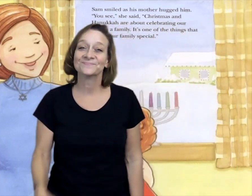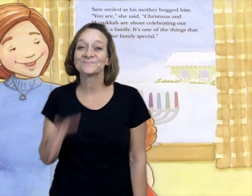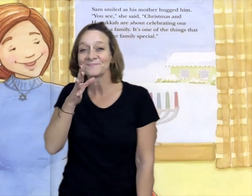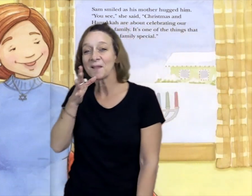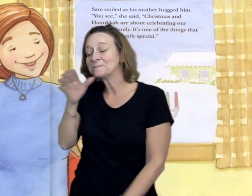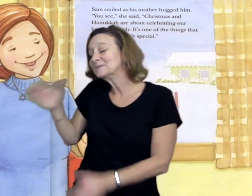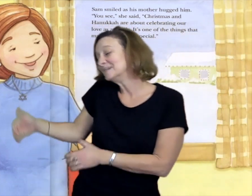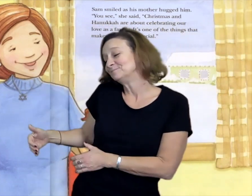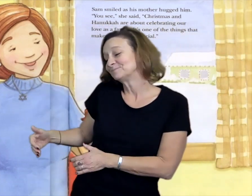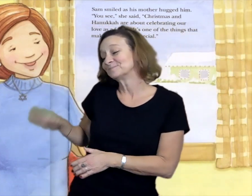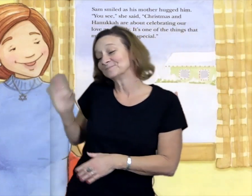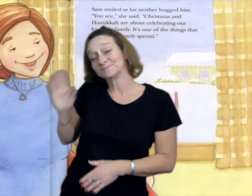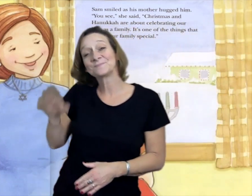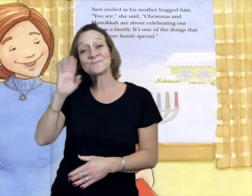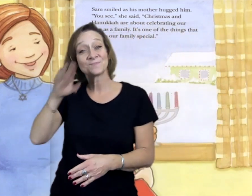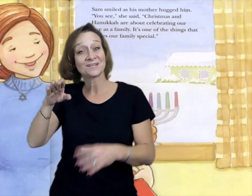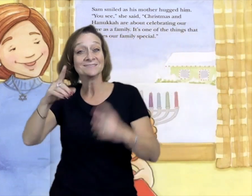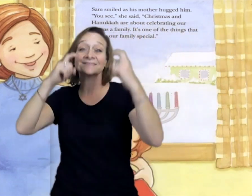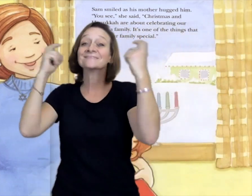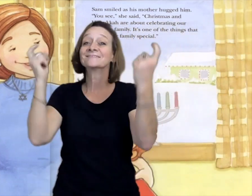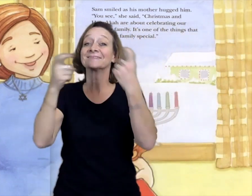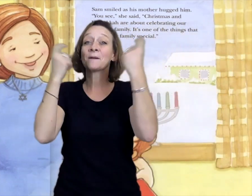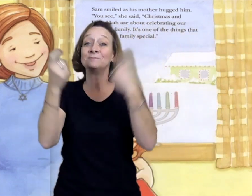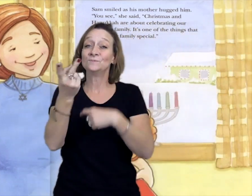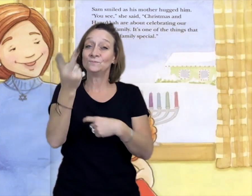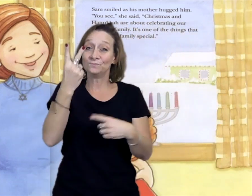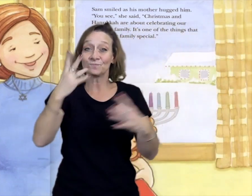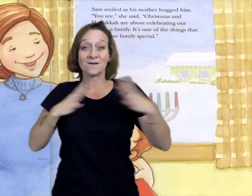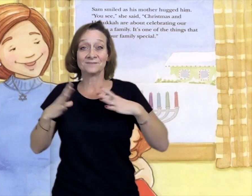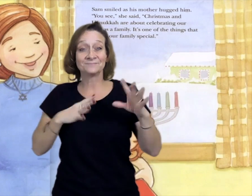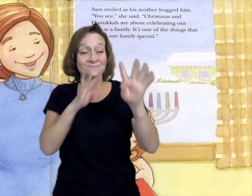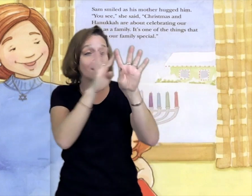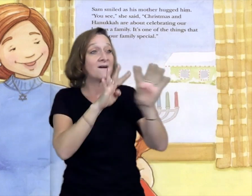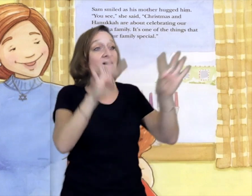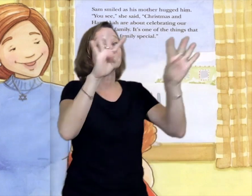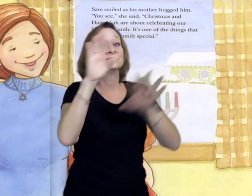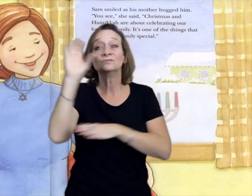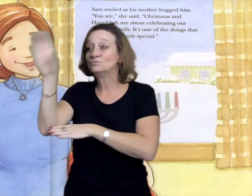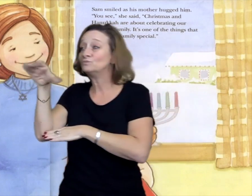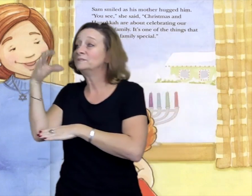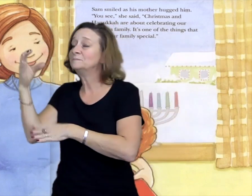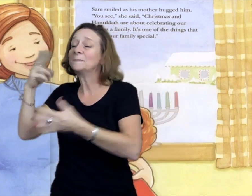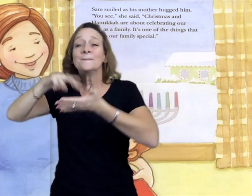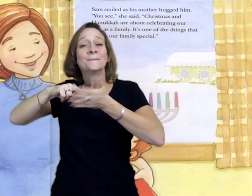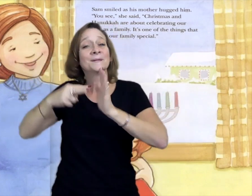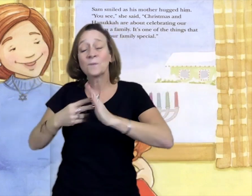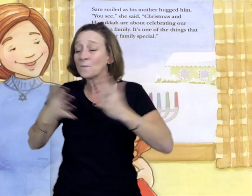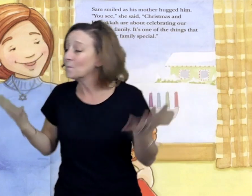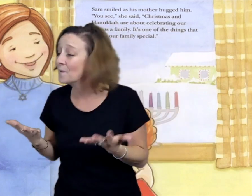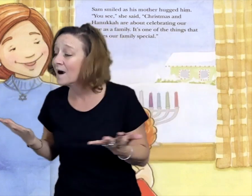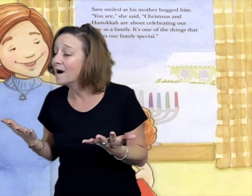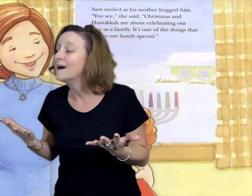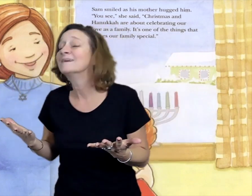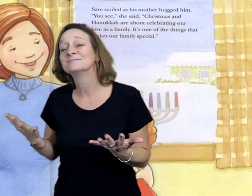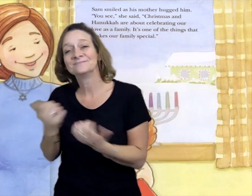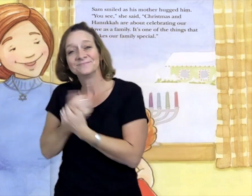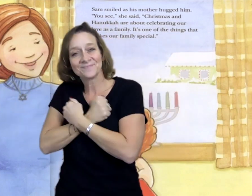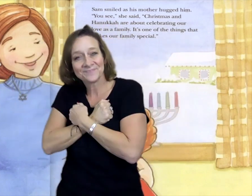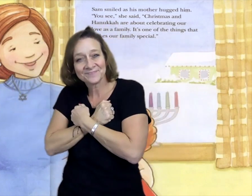Sam smiled as his mother hugged him. You see, she said, Christmas and Hanukkah are about